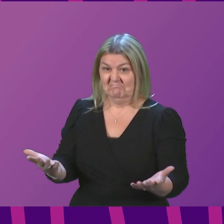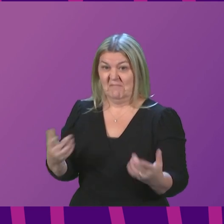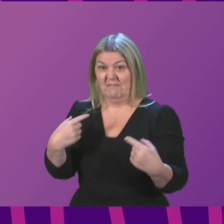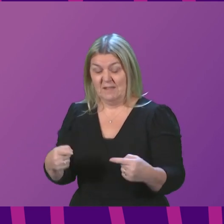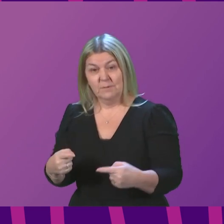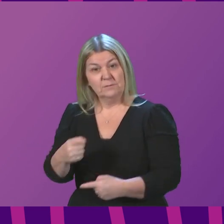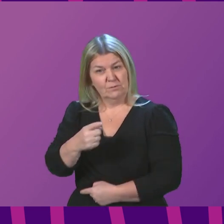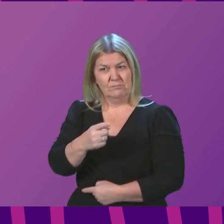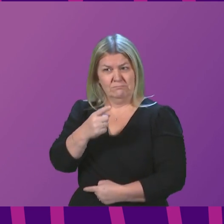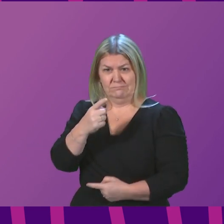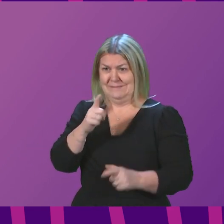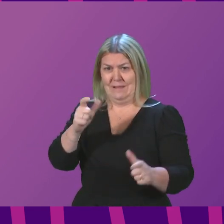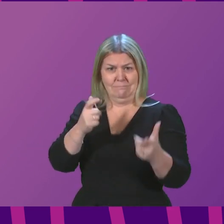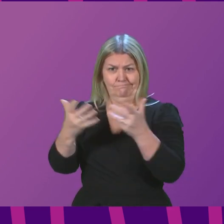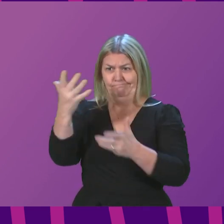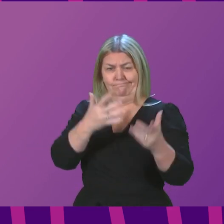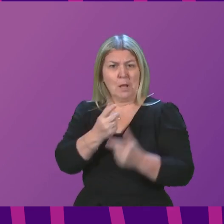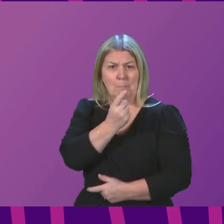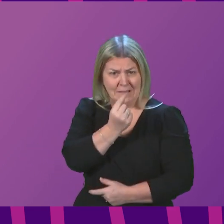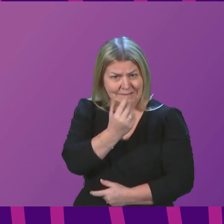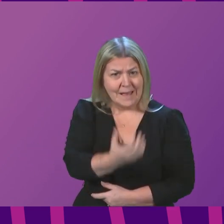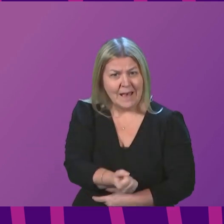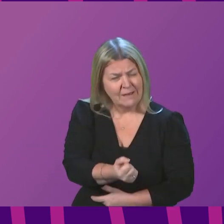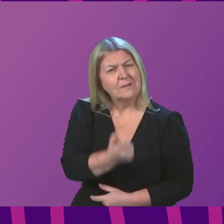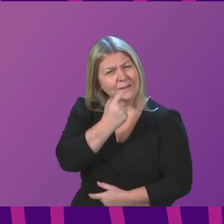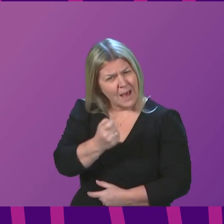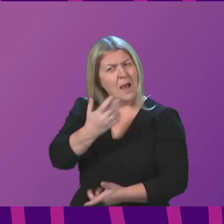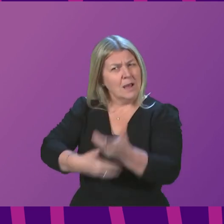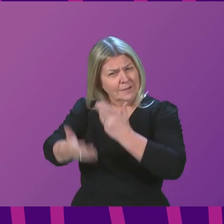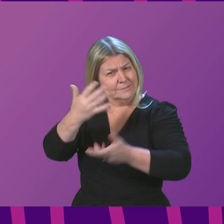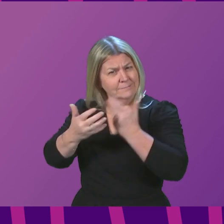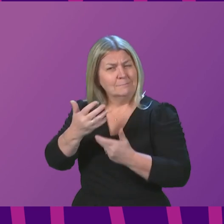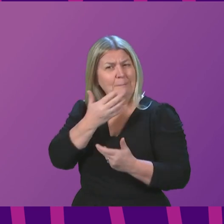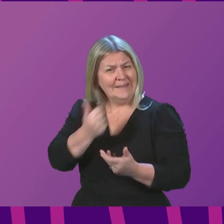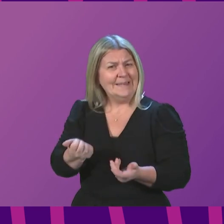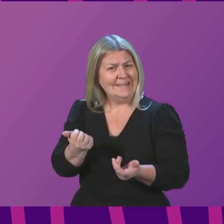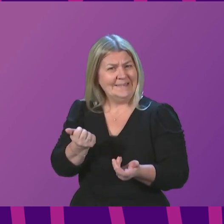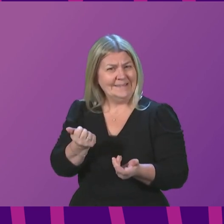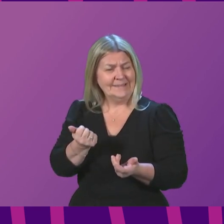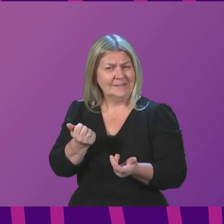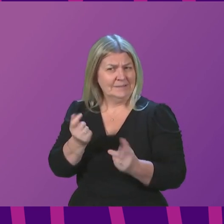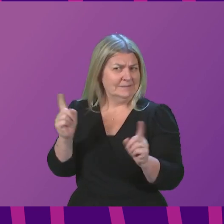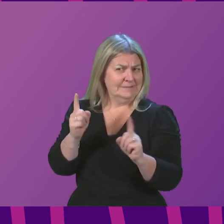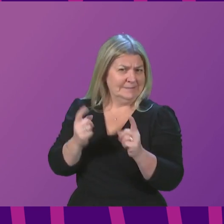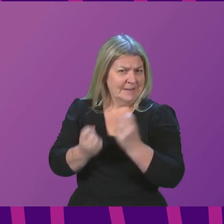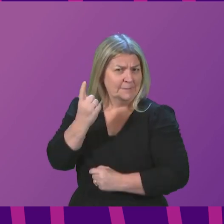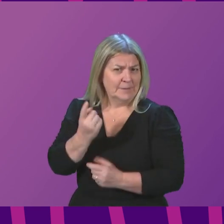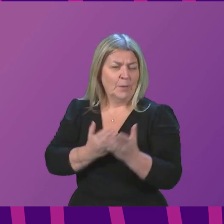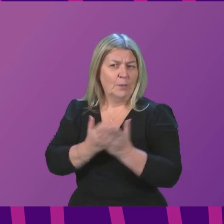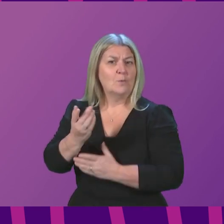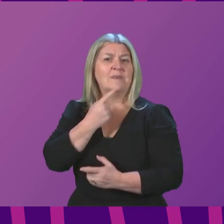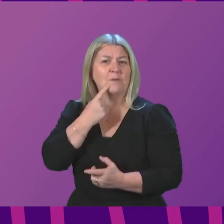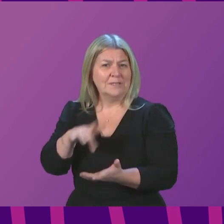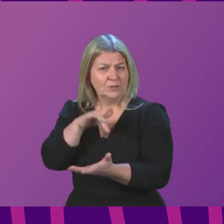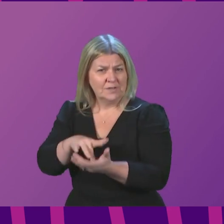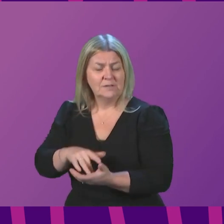I remind the First Minister of her commitment to me to update Parliament on this matter through the Scottish Parliament Information Centre? Presiding officer, last week I met with